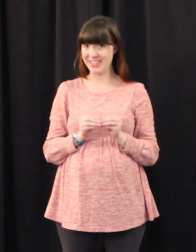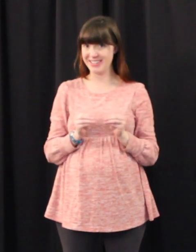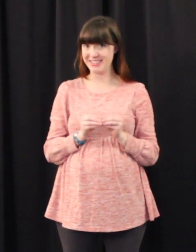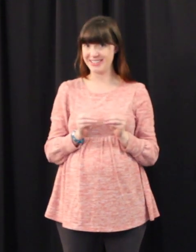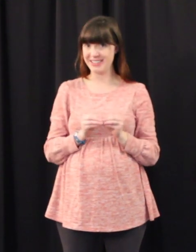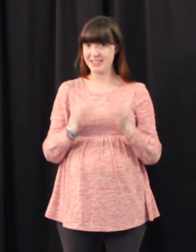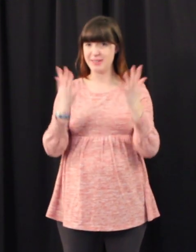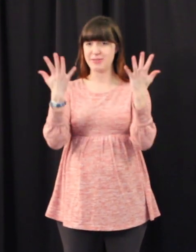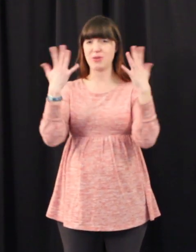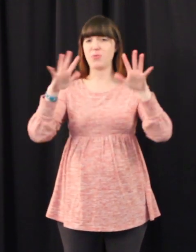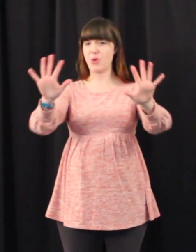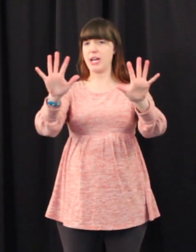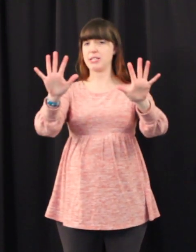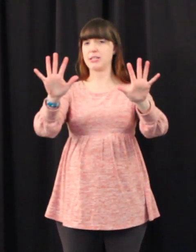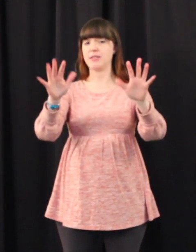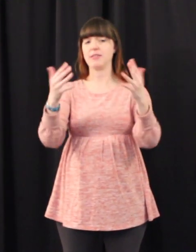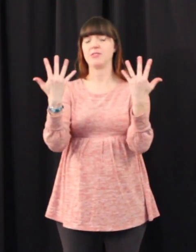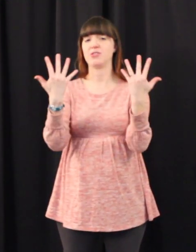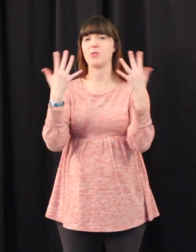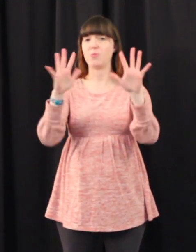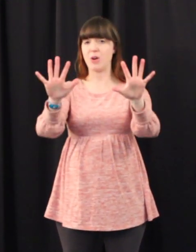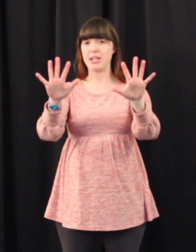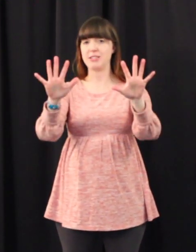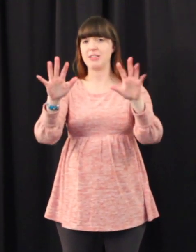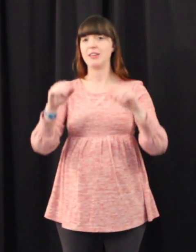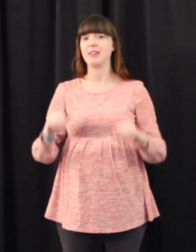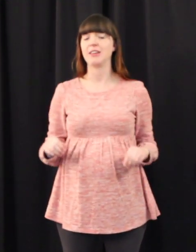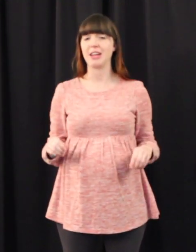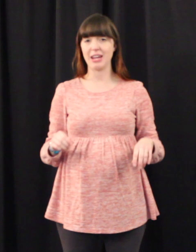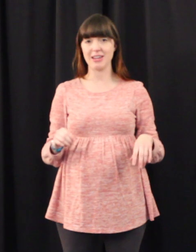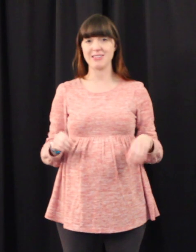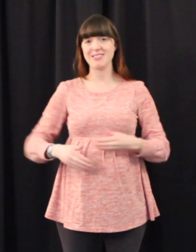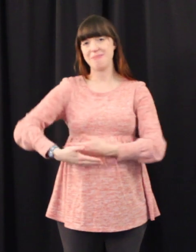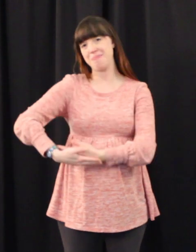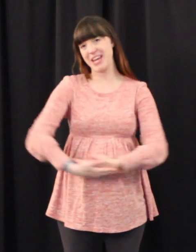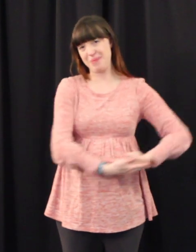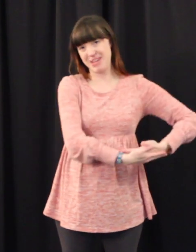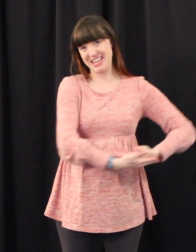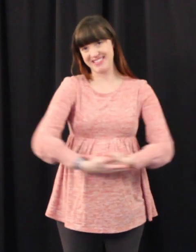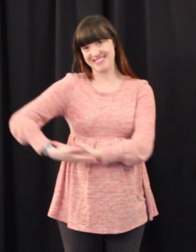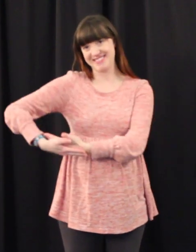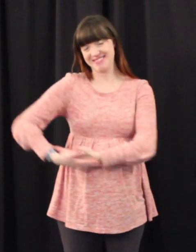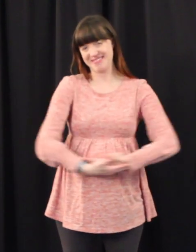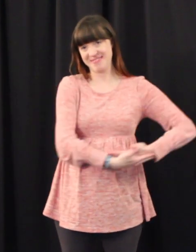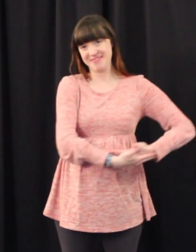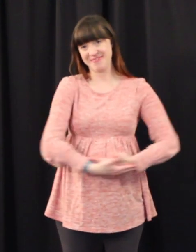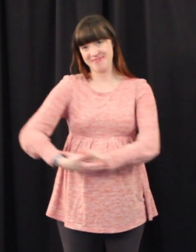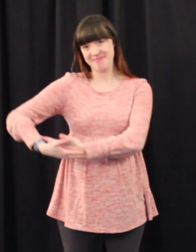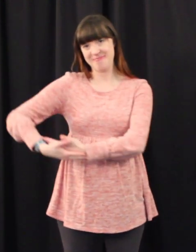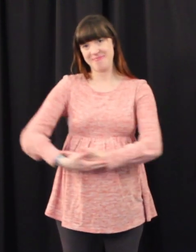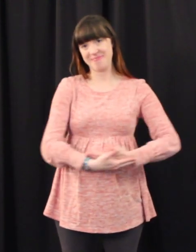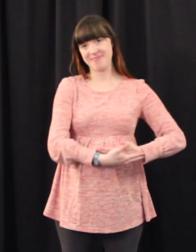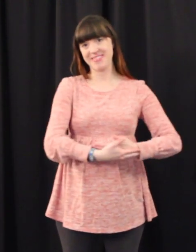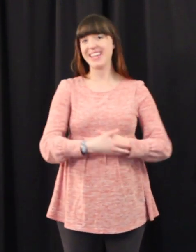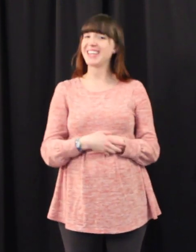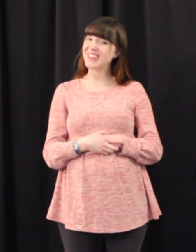don't want don't want and baby thank you